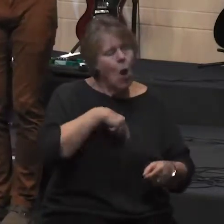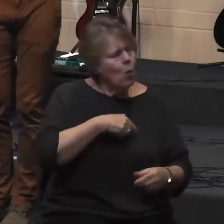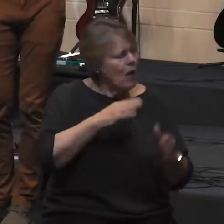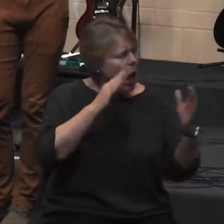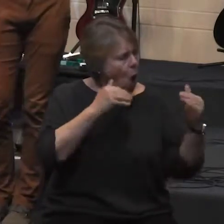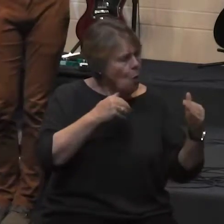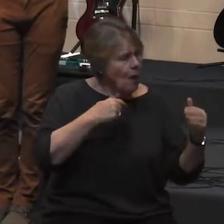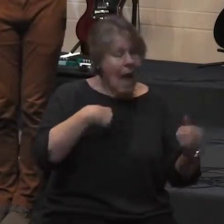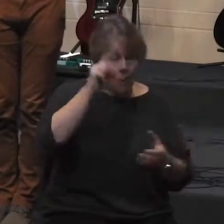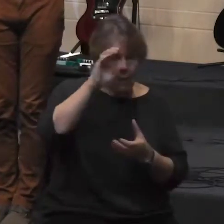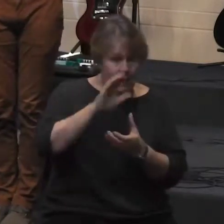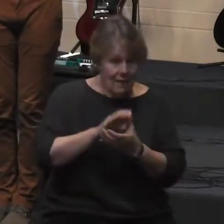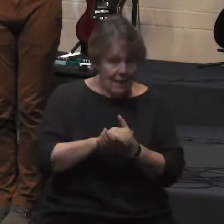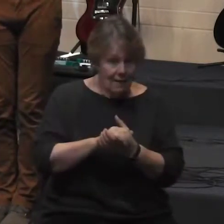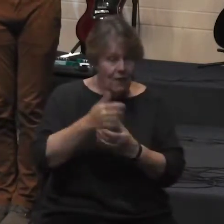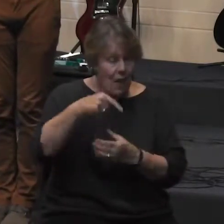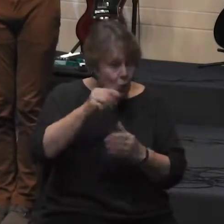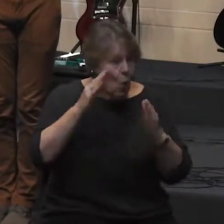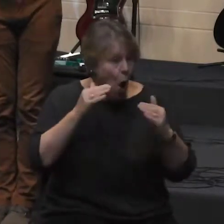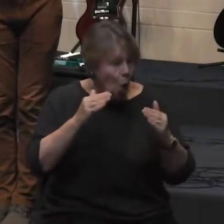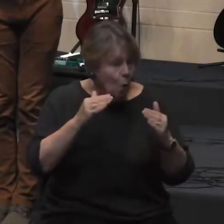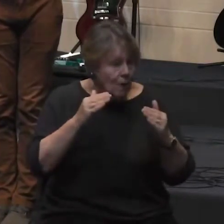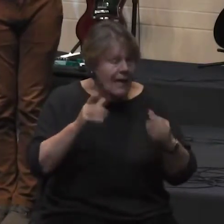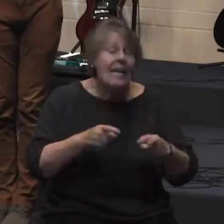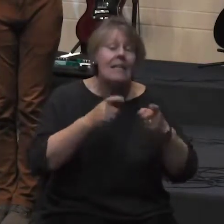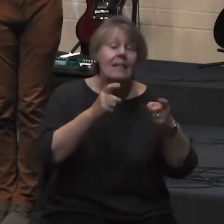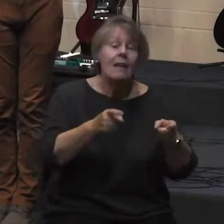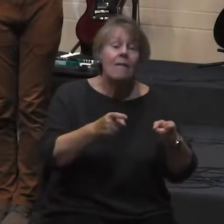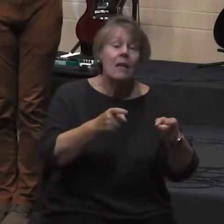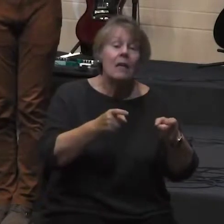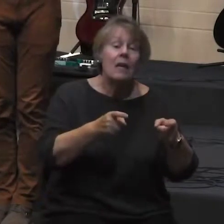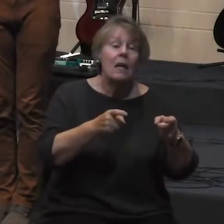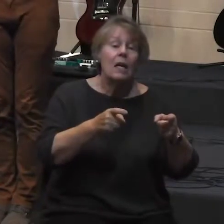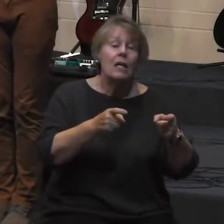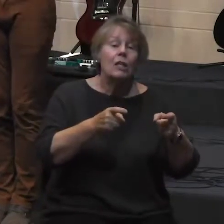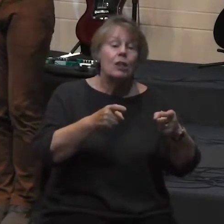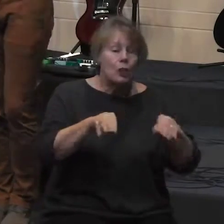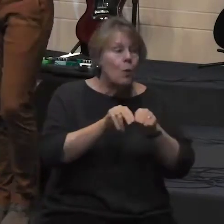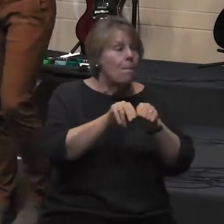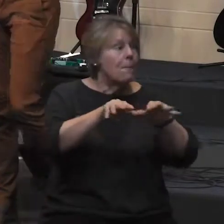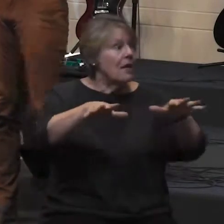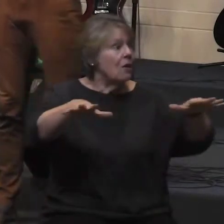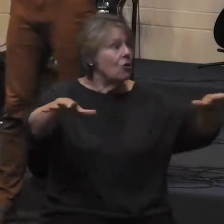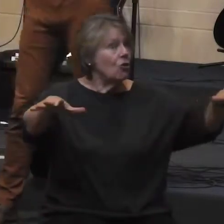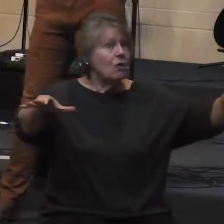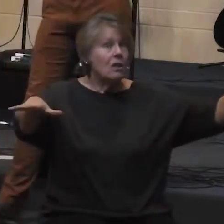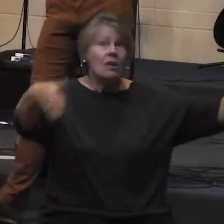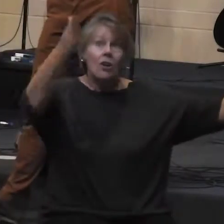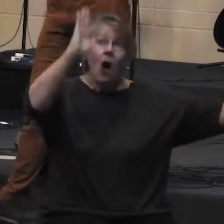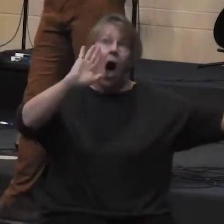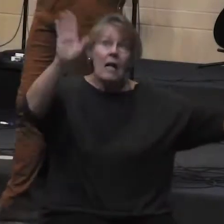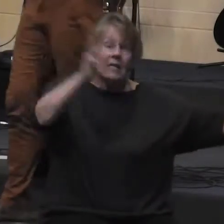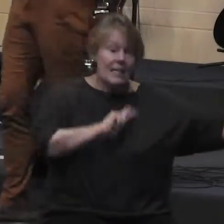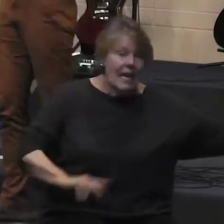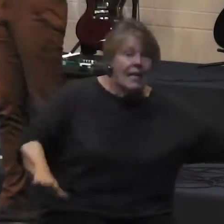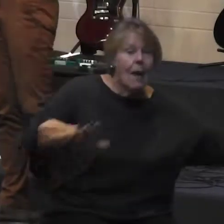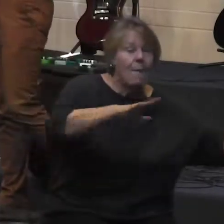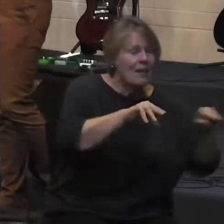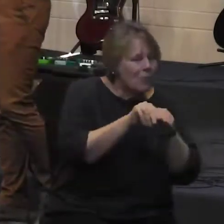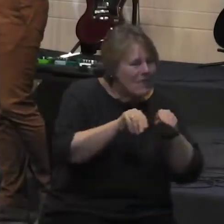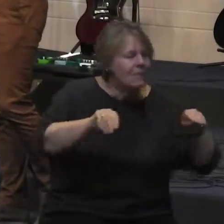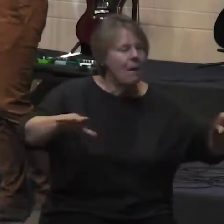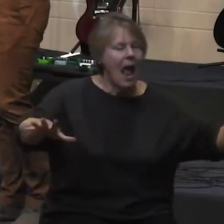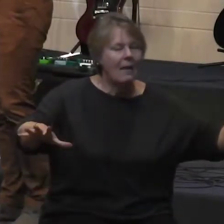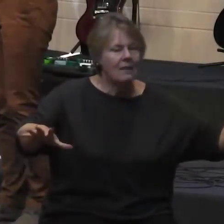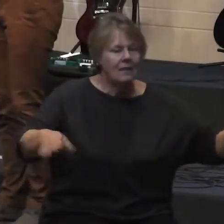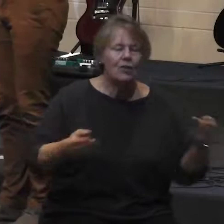and we believe you hope is given to build God's kingdom and expand it into more and more places so what would it look